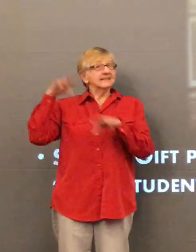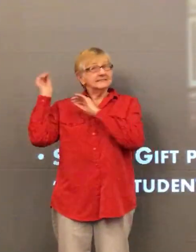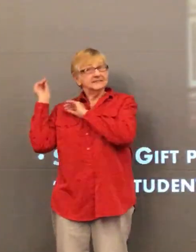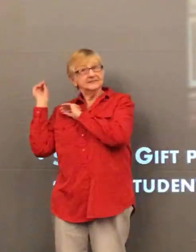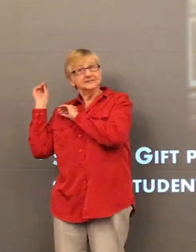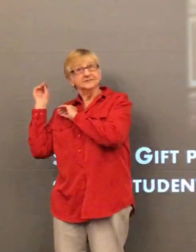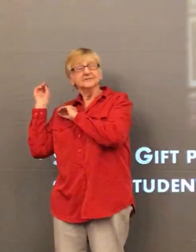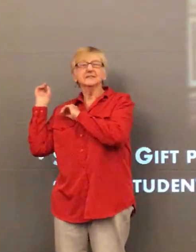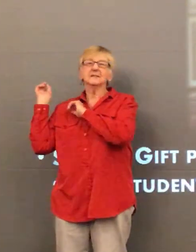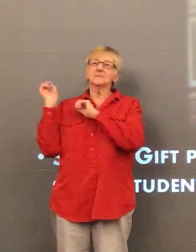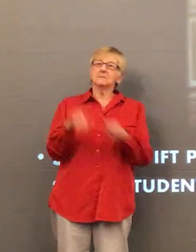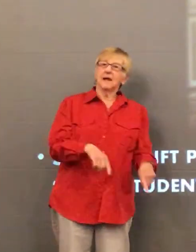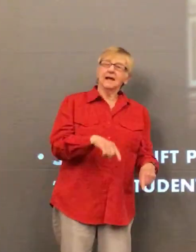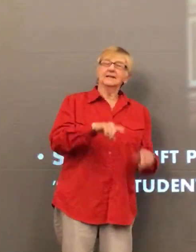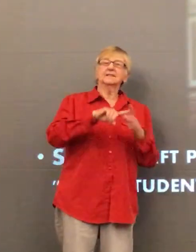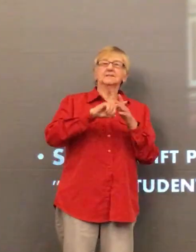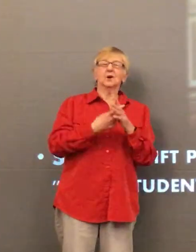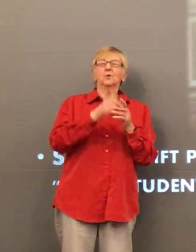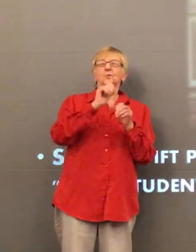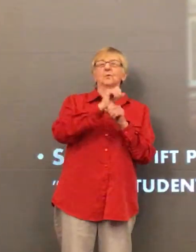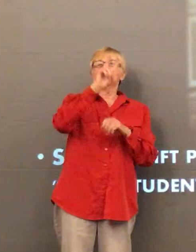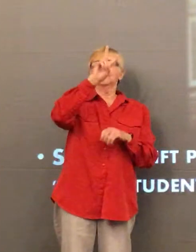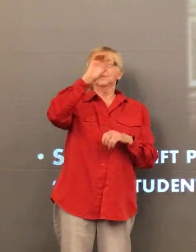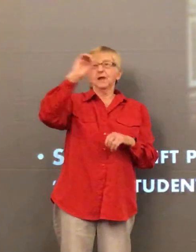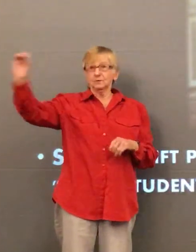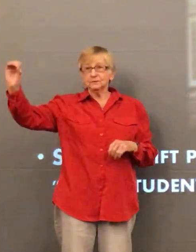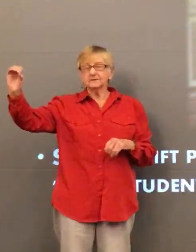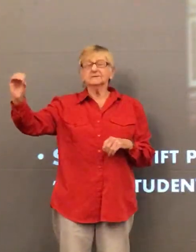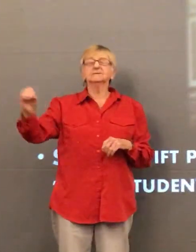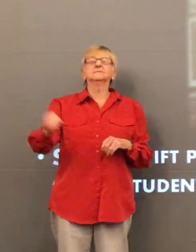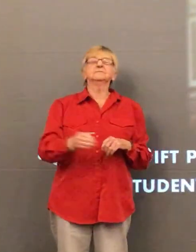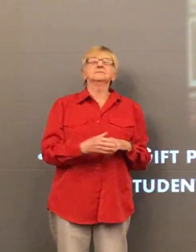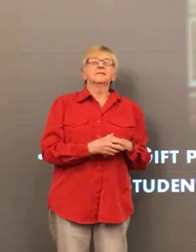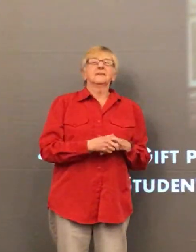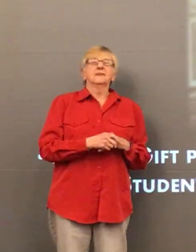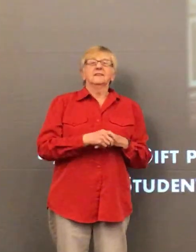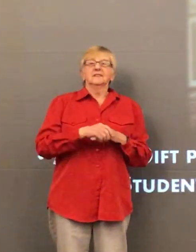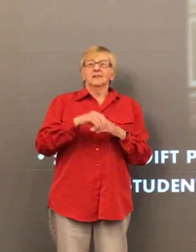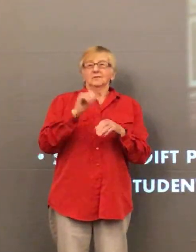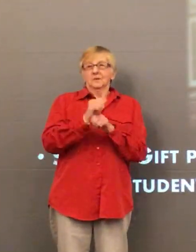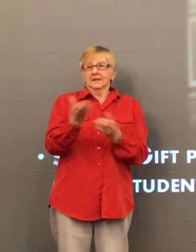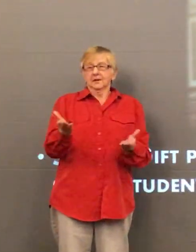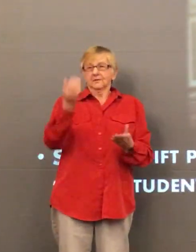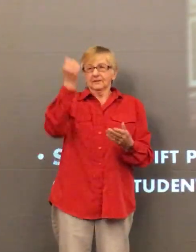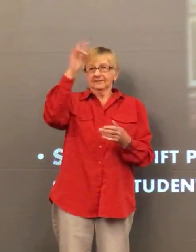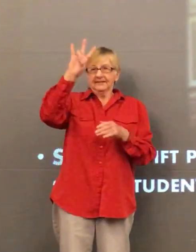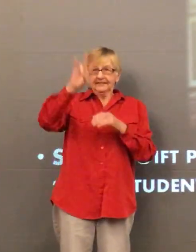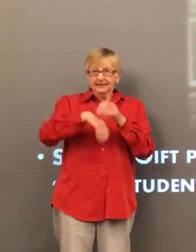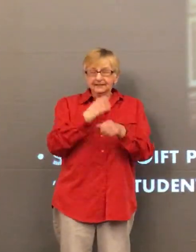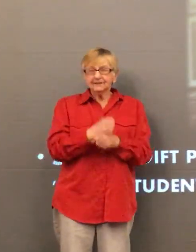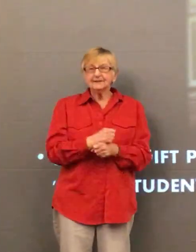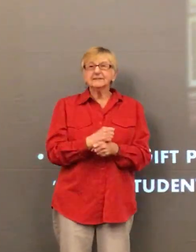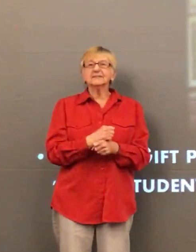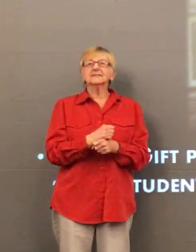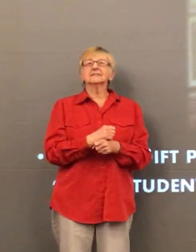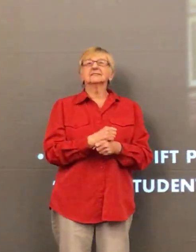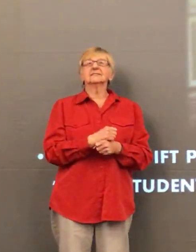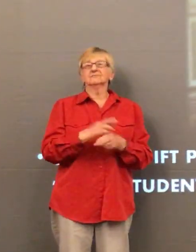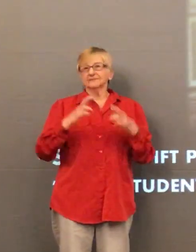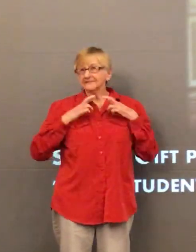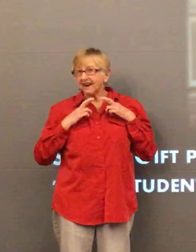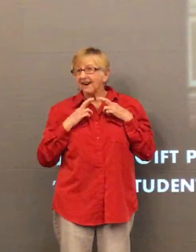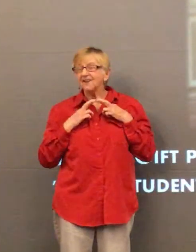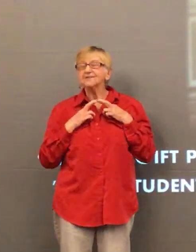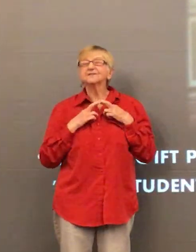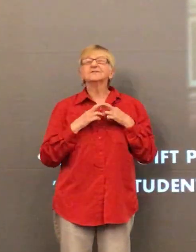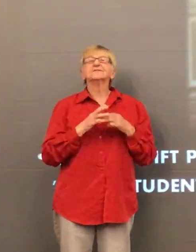1963. i left and then i came back to work here in 2000. i worked here for 17